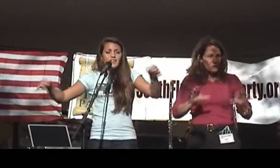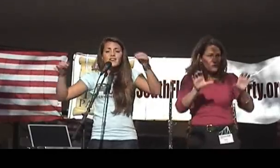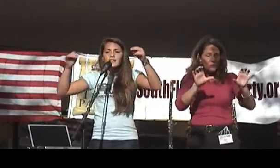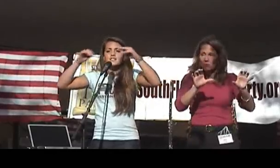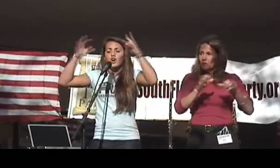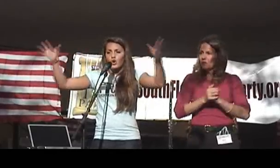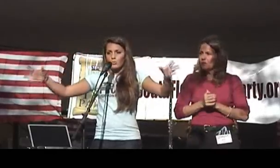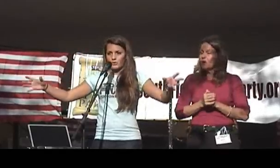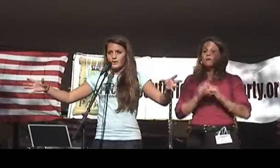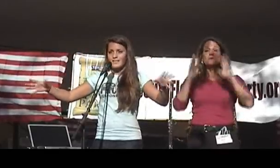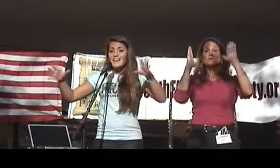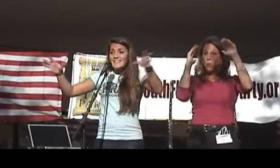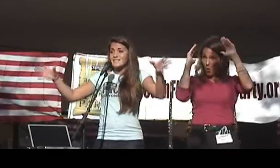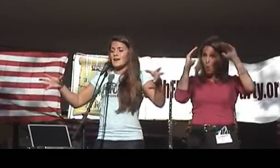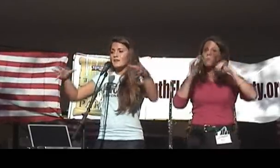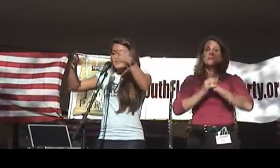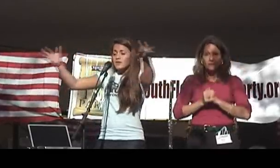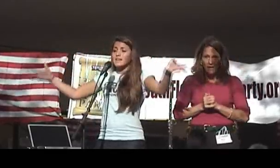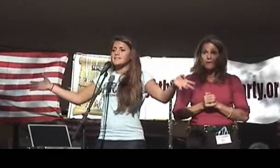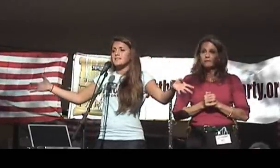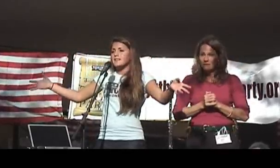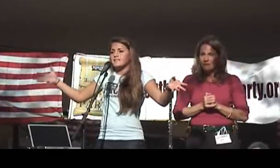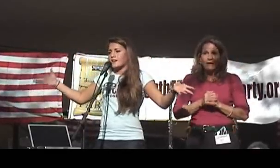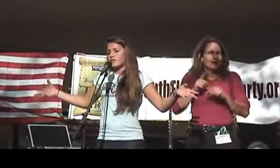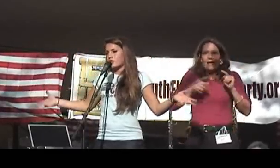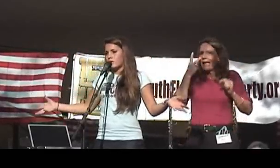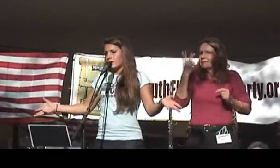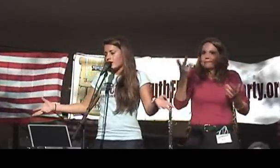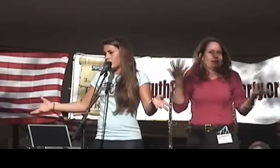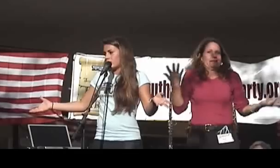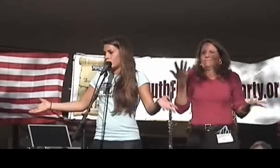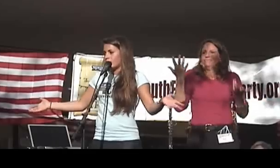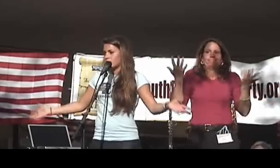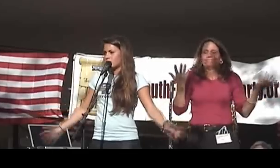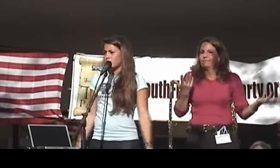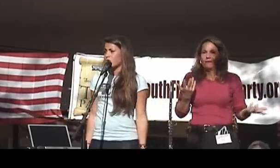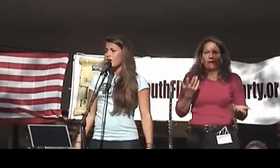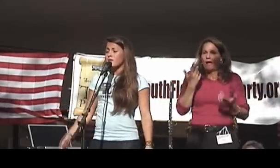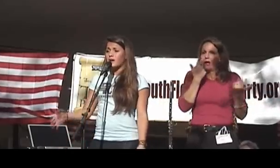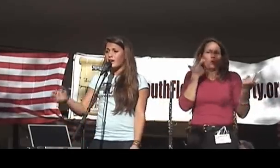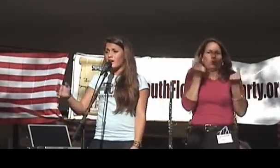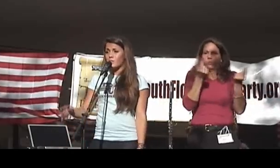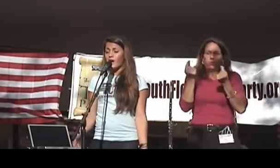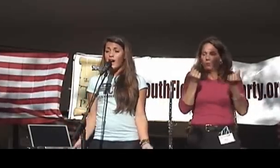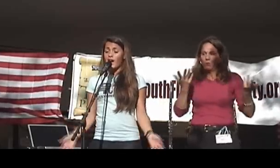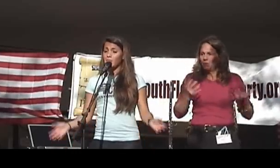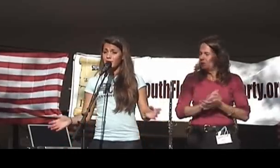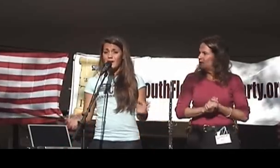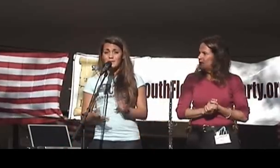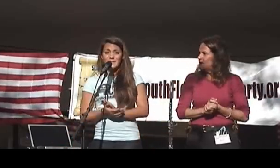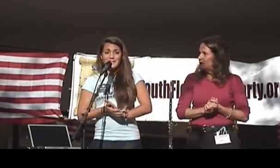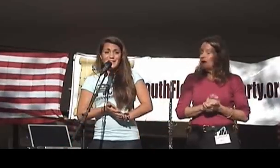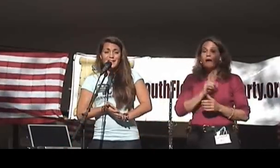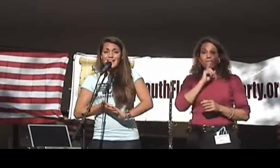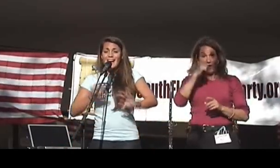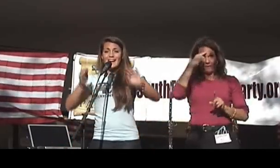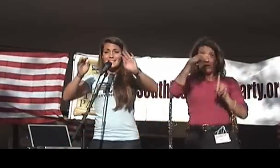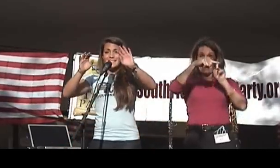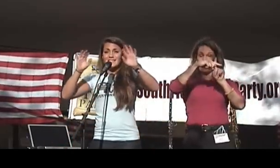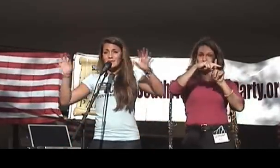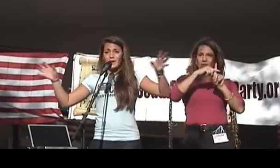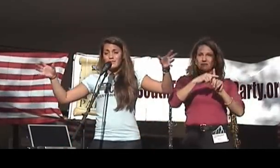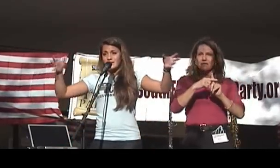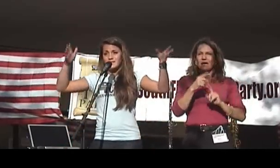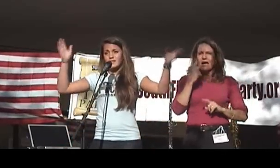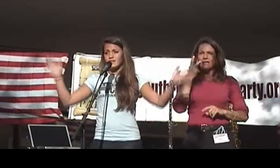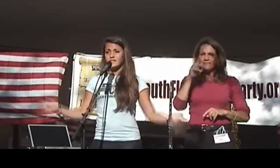I mean, there is hope. That is, I mean, if you can't see it, then I don't know what else to do. But I'm pretty optimistic. I